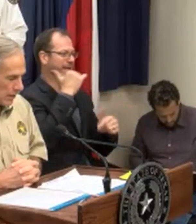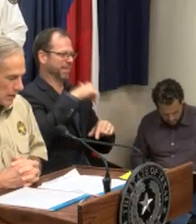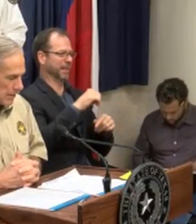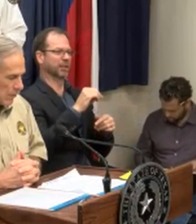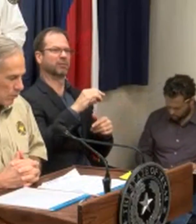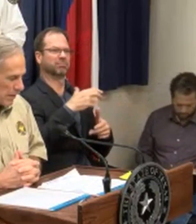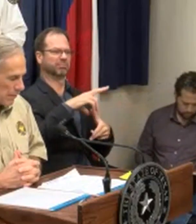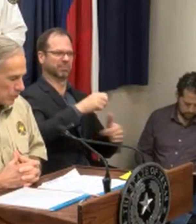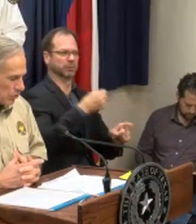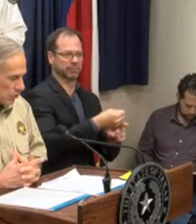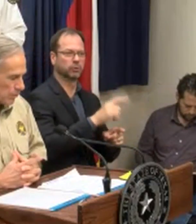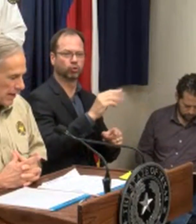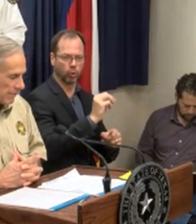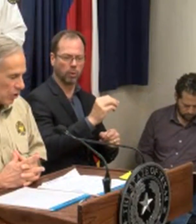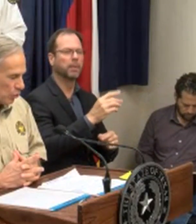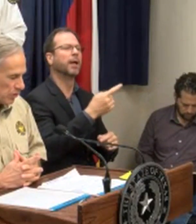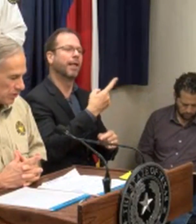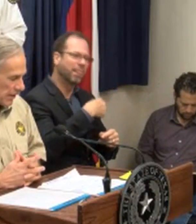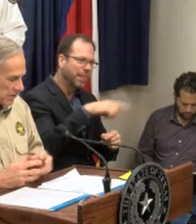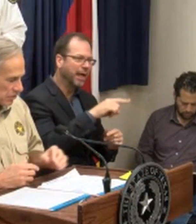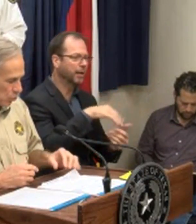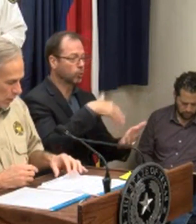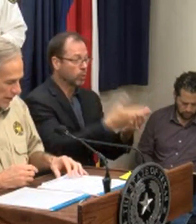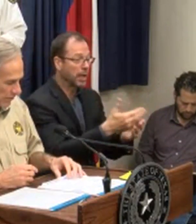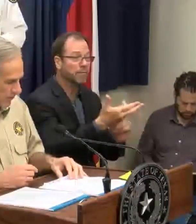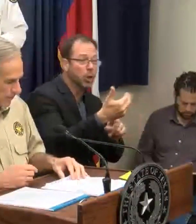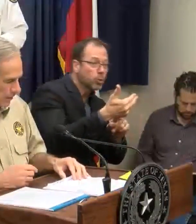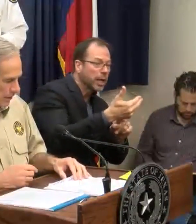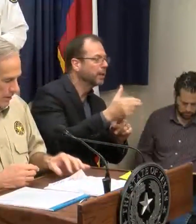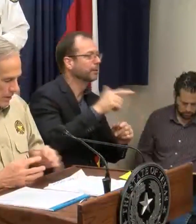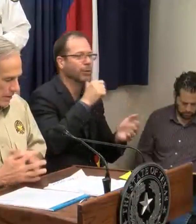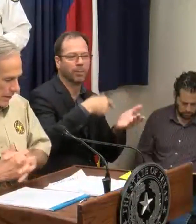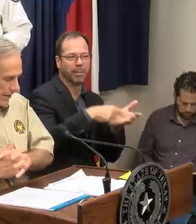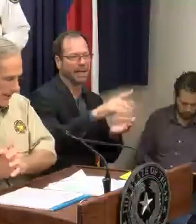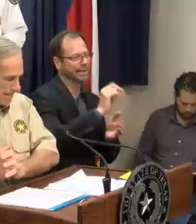they will be able to have the hotel taxes waived.